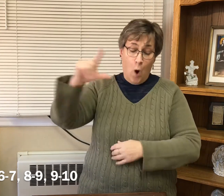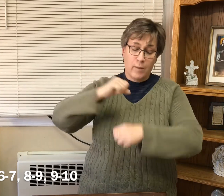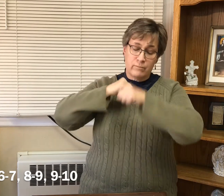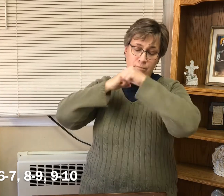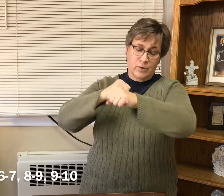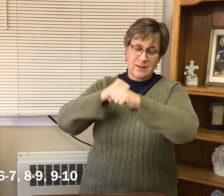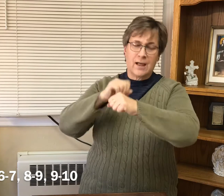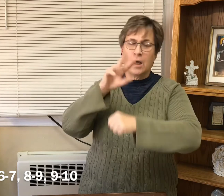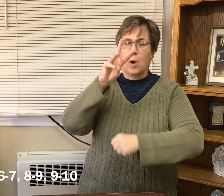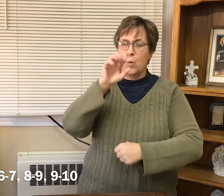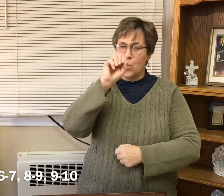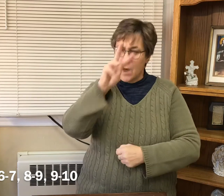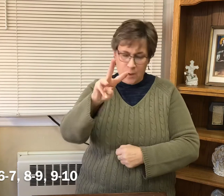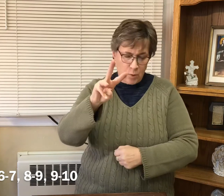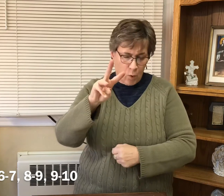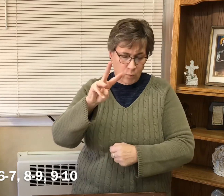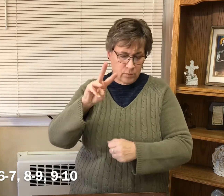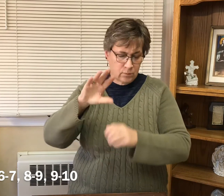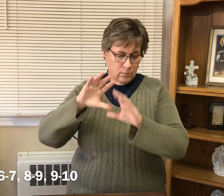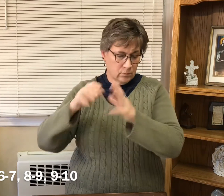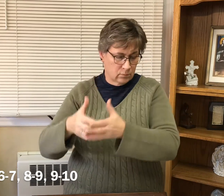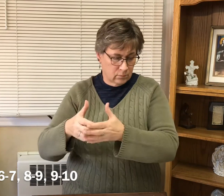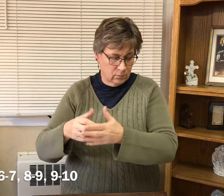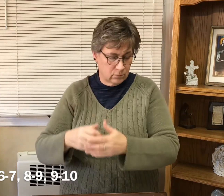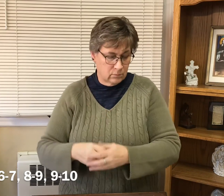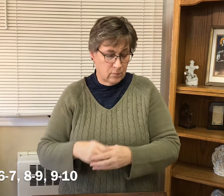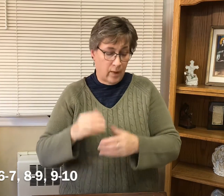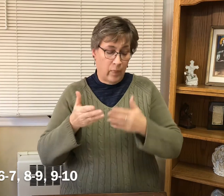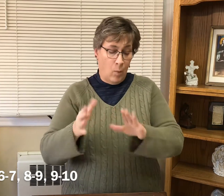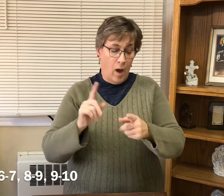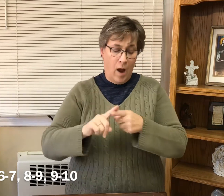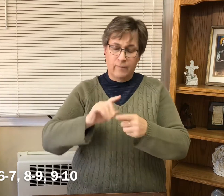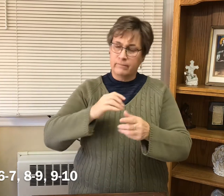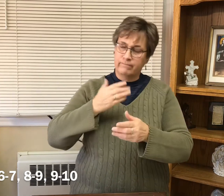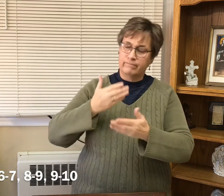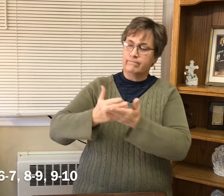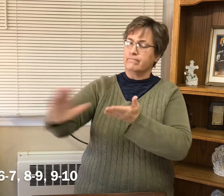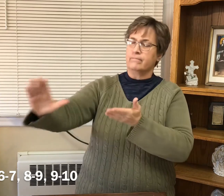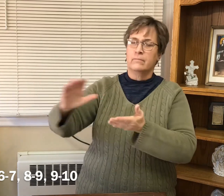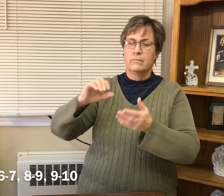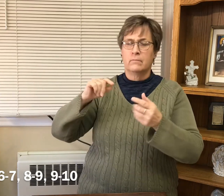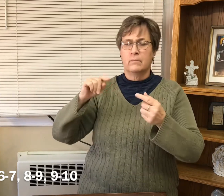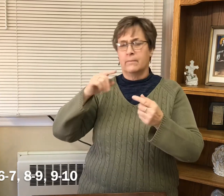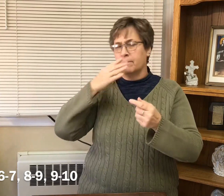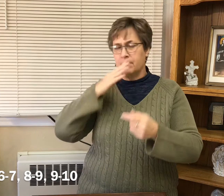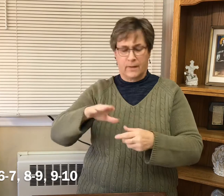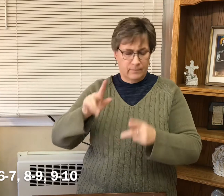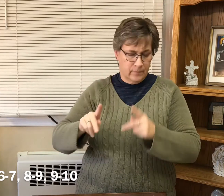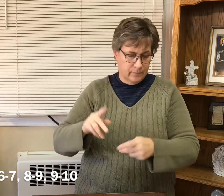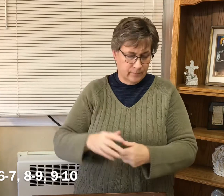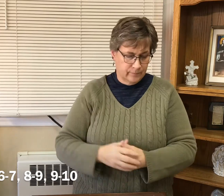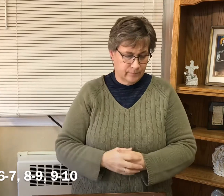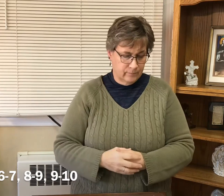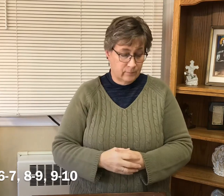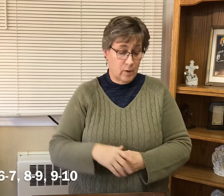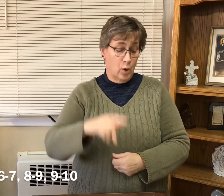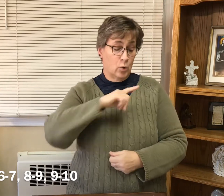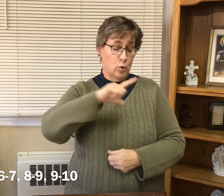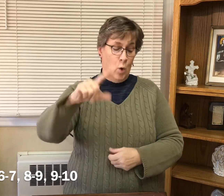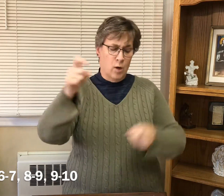The fatherless and the widow he sustains. But the way of the wicked he thwarts. The Lord shall